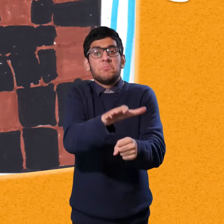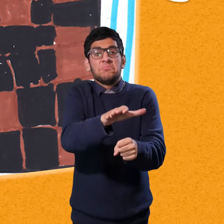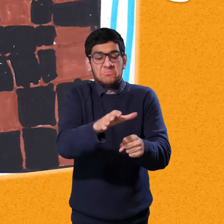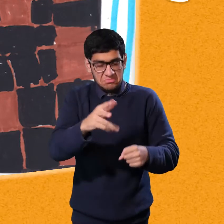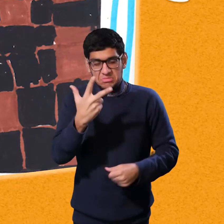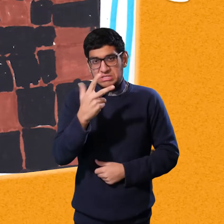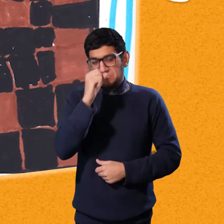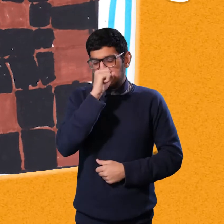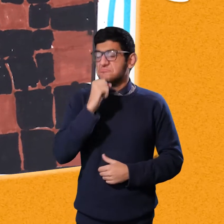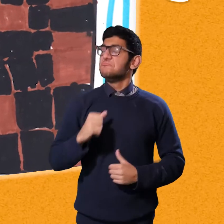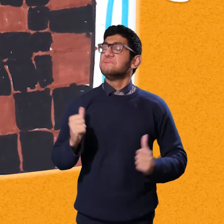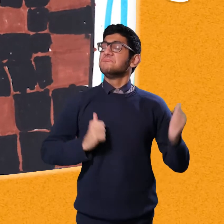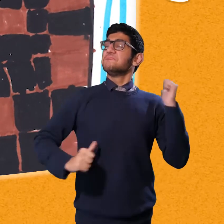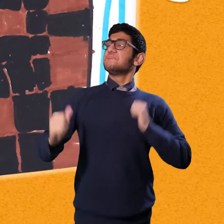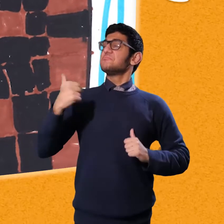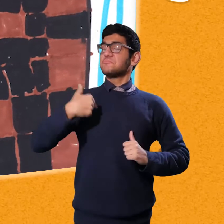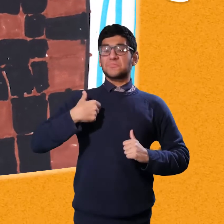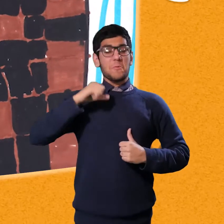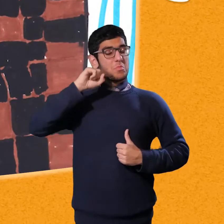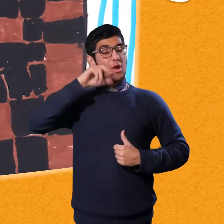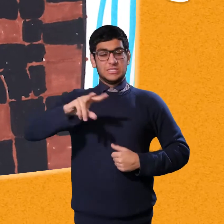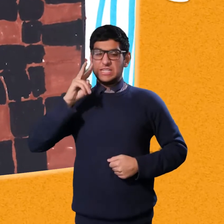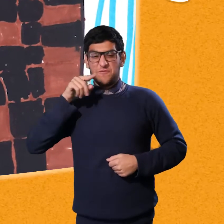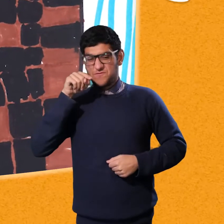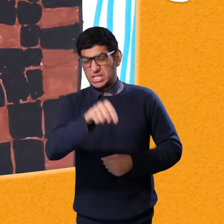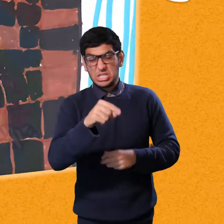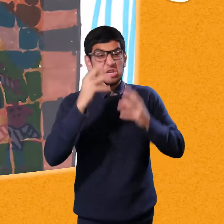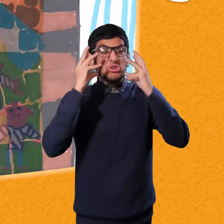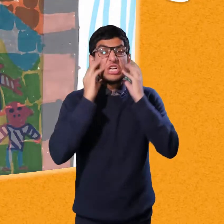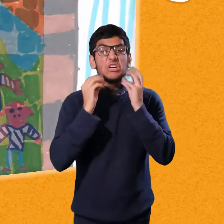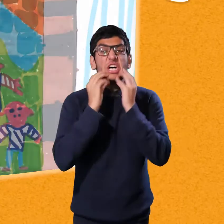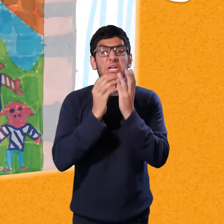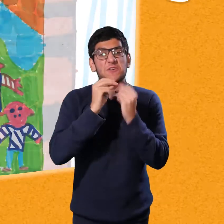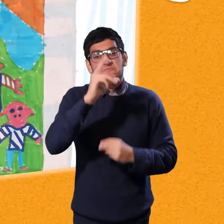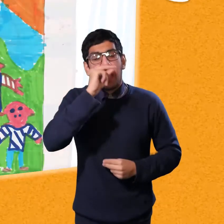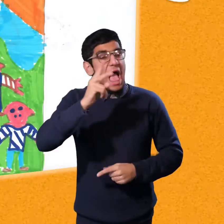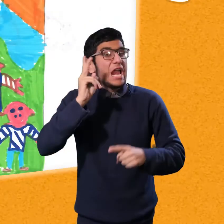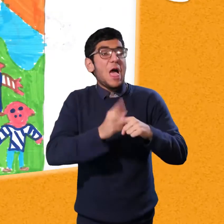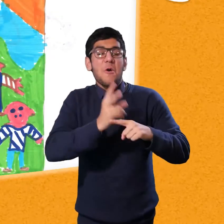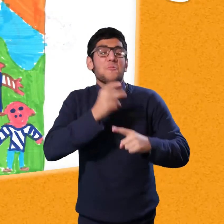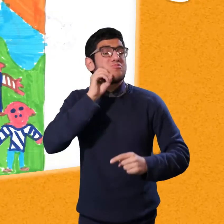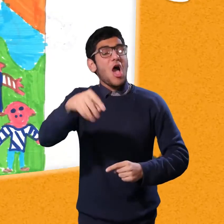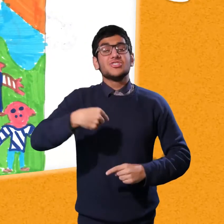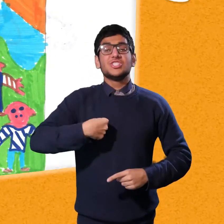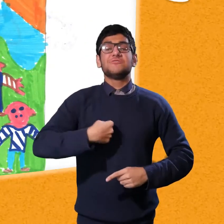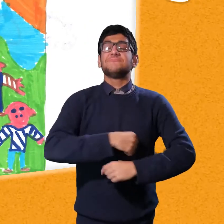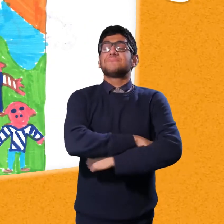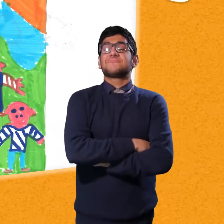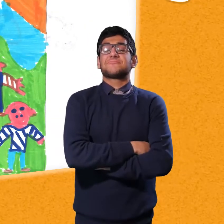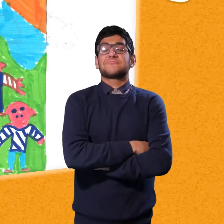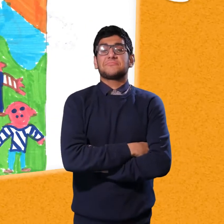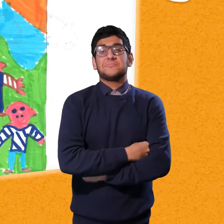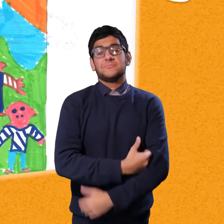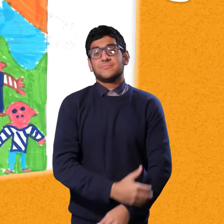it on top to stop the wolf getting out. And the three little pigs stood round and said, Ha ha, not by that